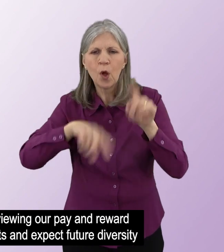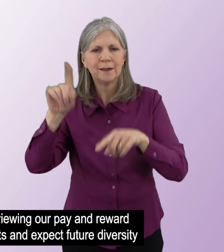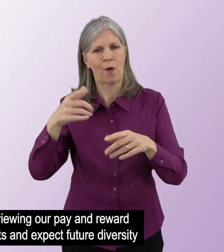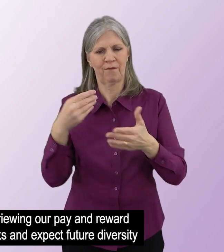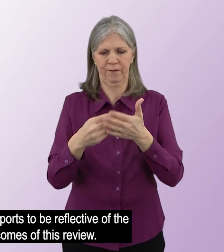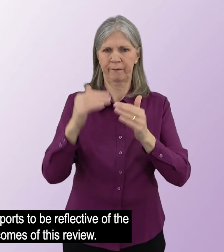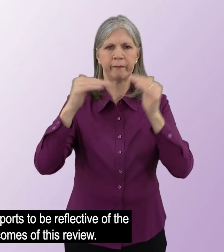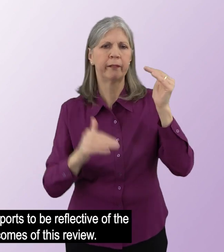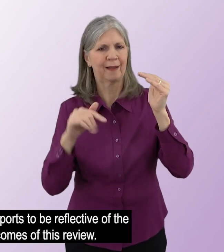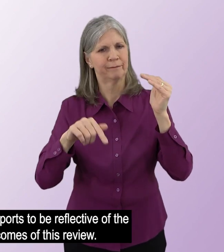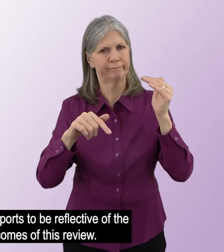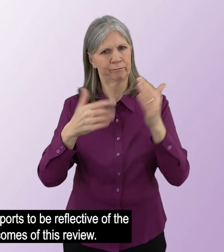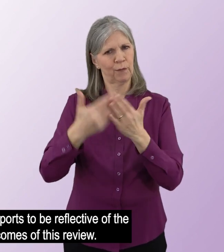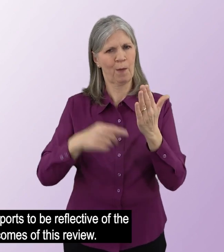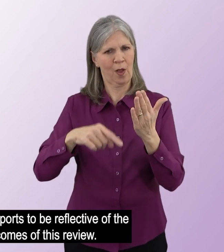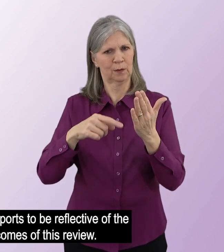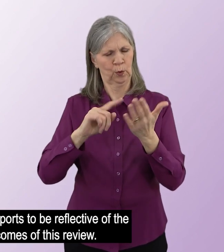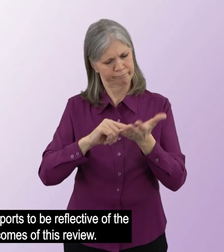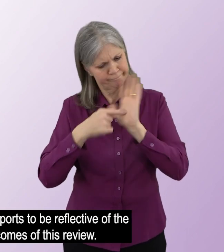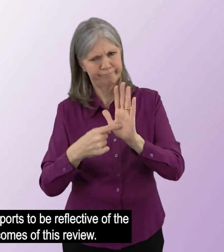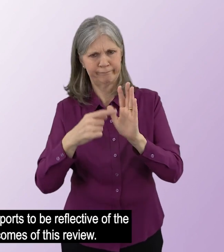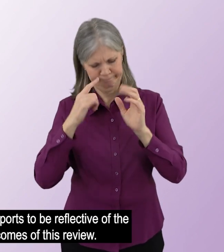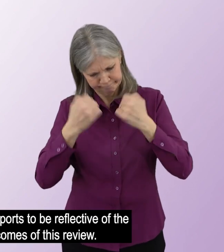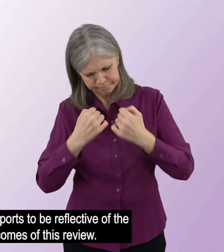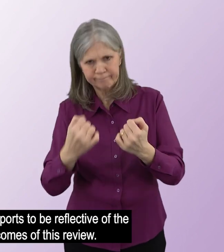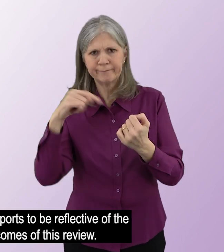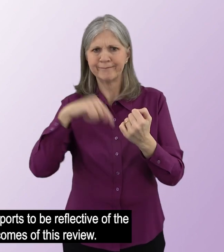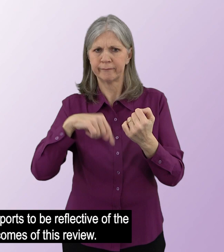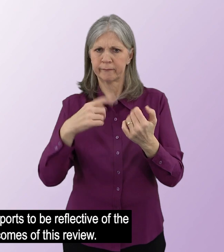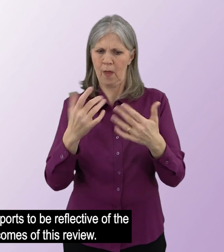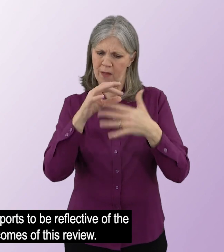future diversity pay gap reports to be reflective of the outcomes of this review.